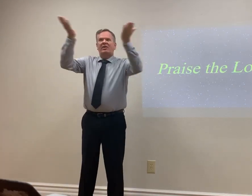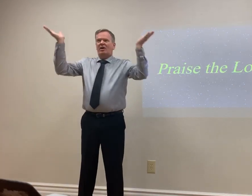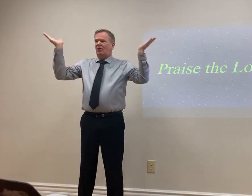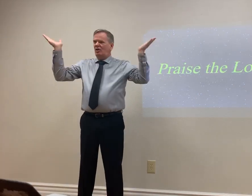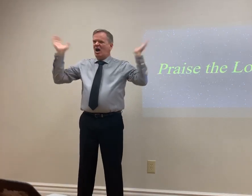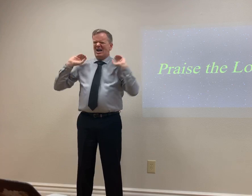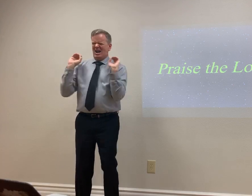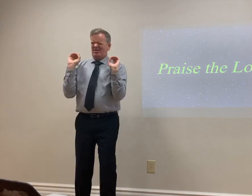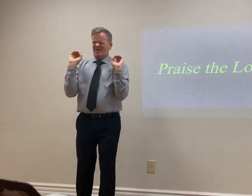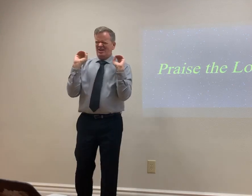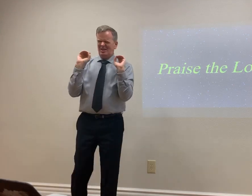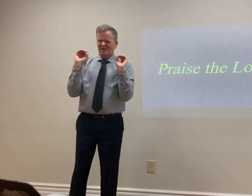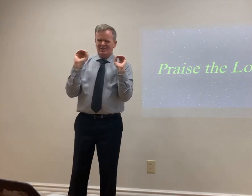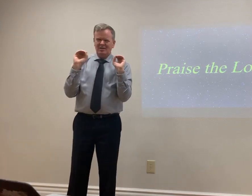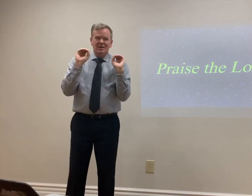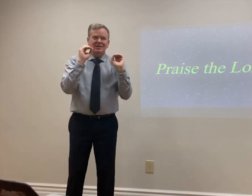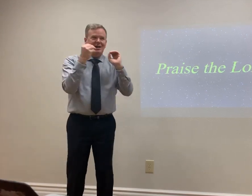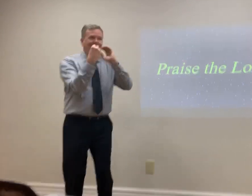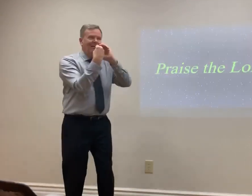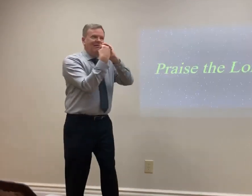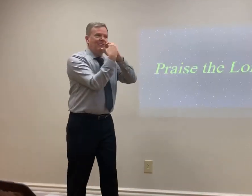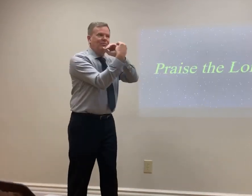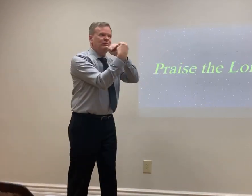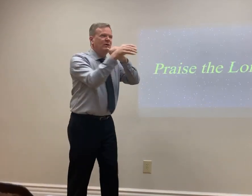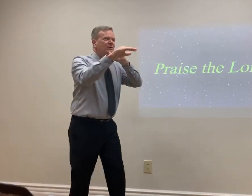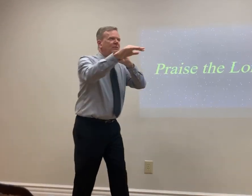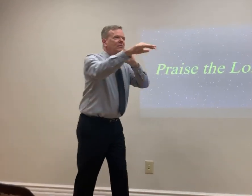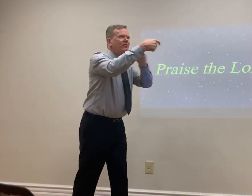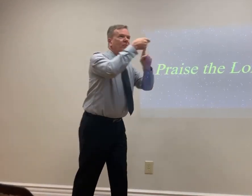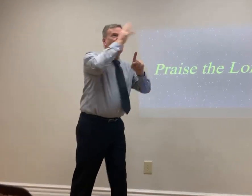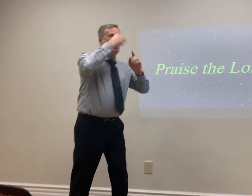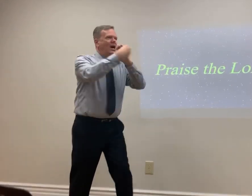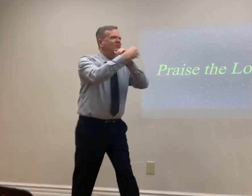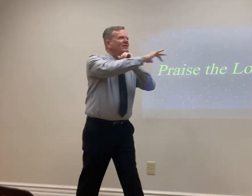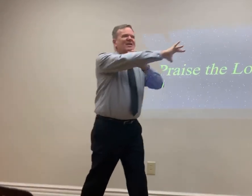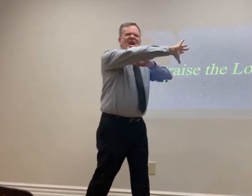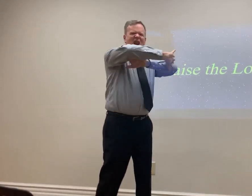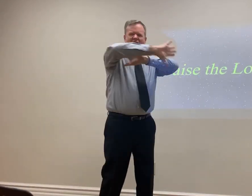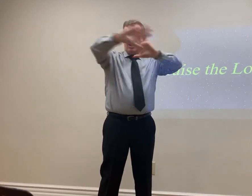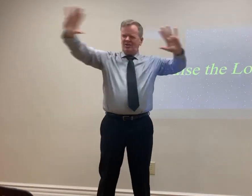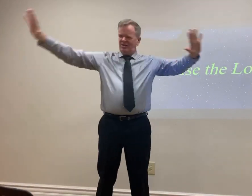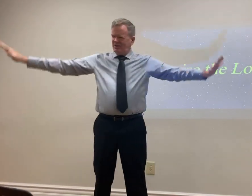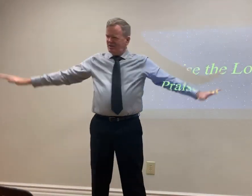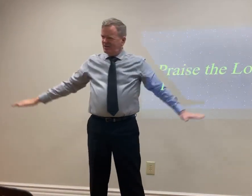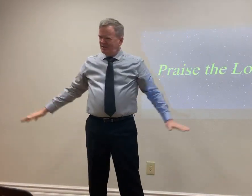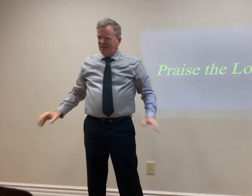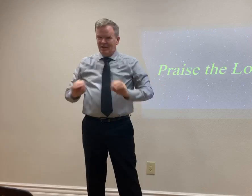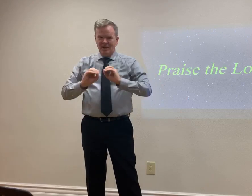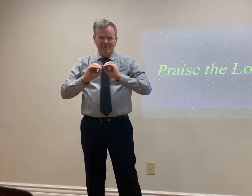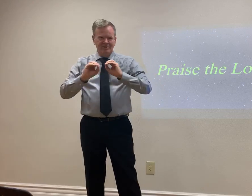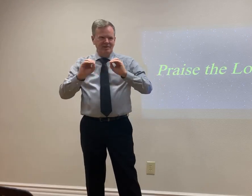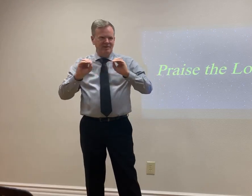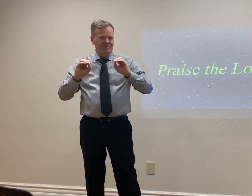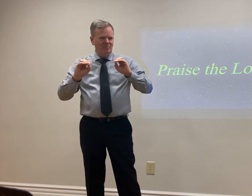understand that before there was nothing outside of God, was nothing but God.